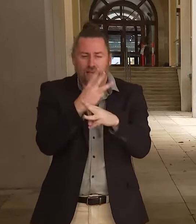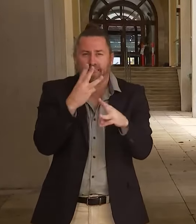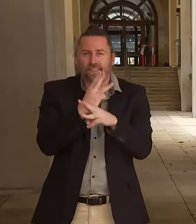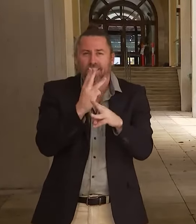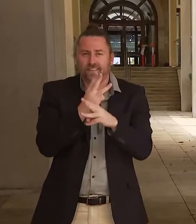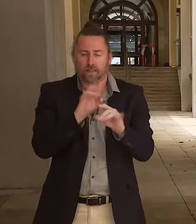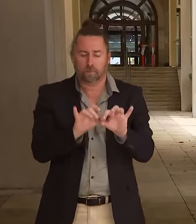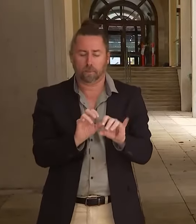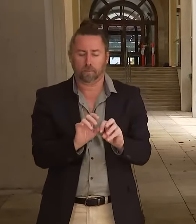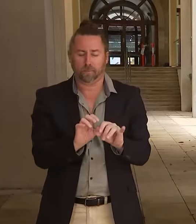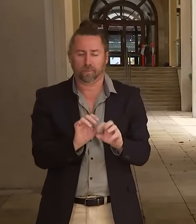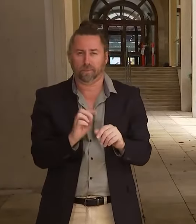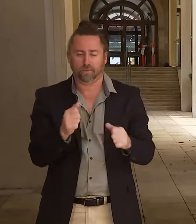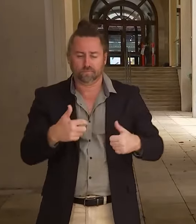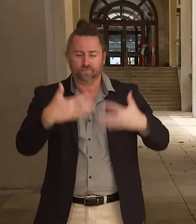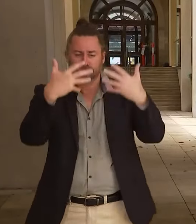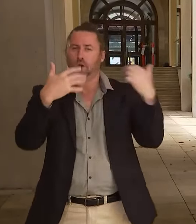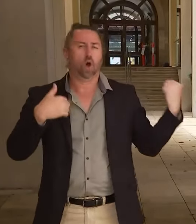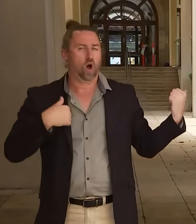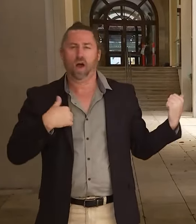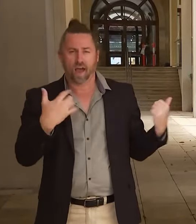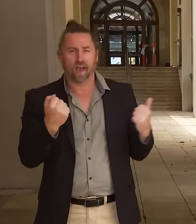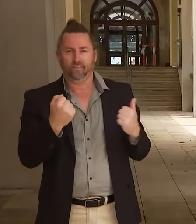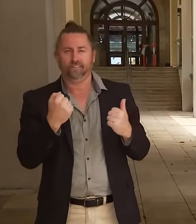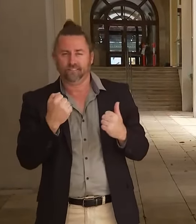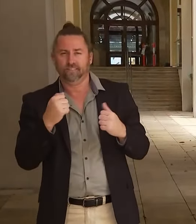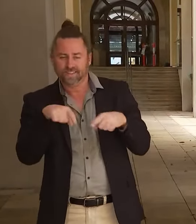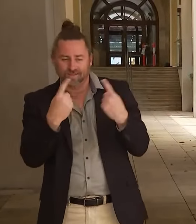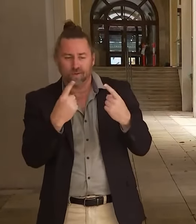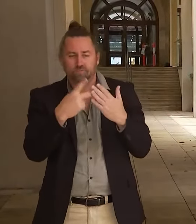We have several models that we're using.